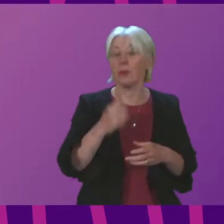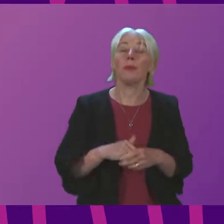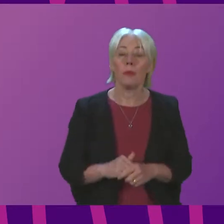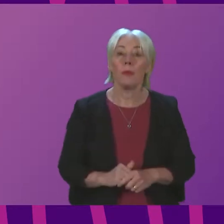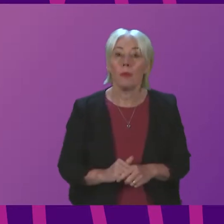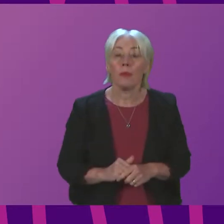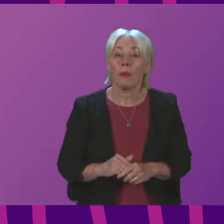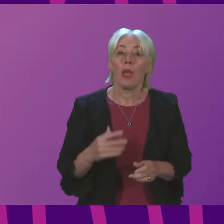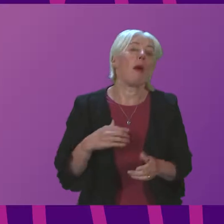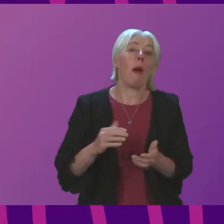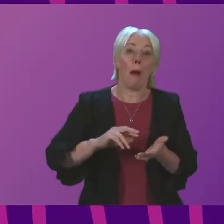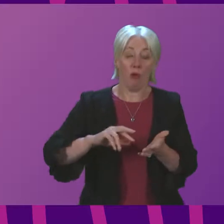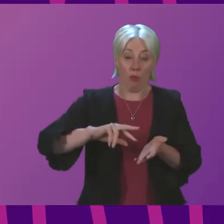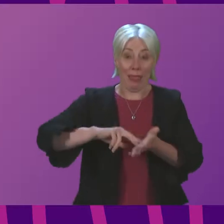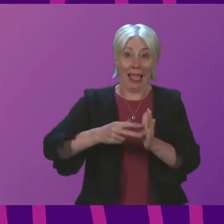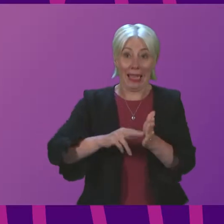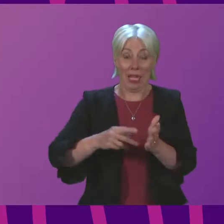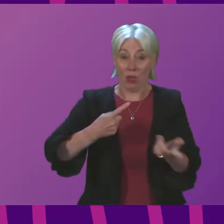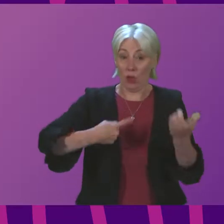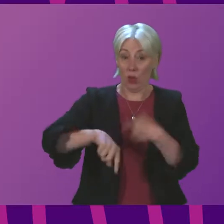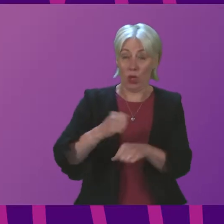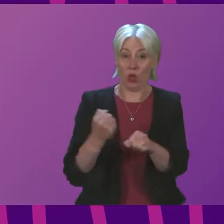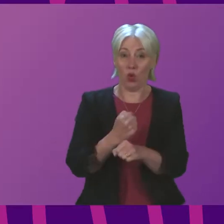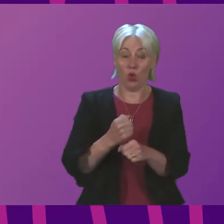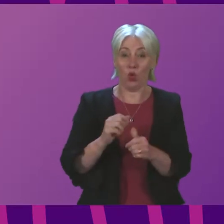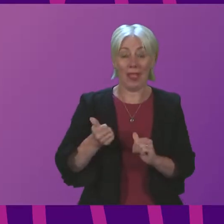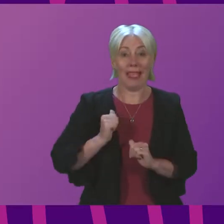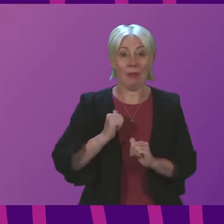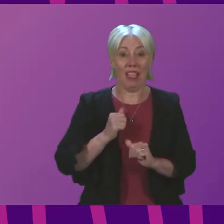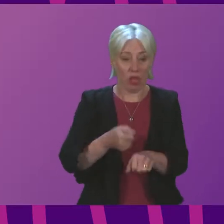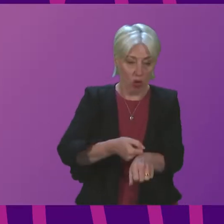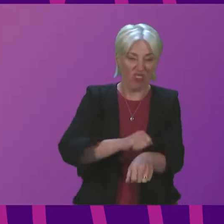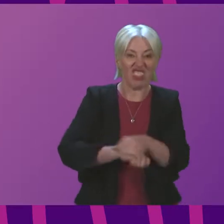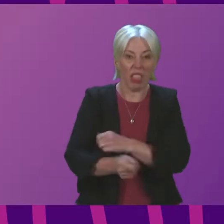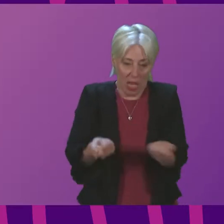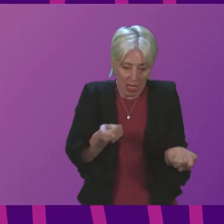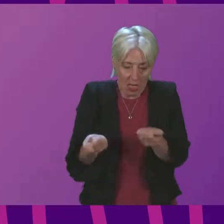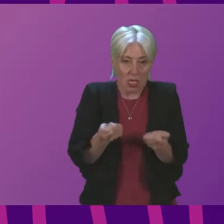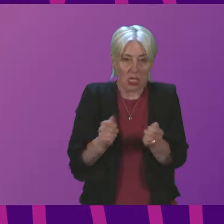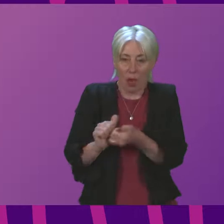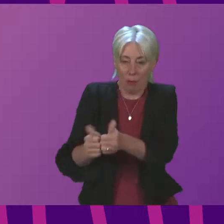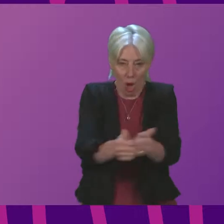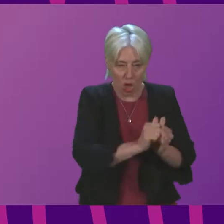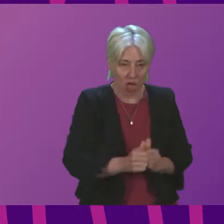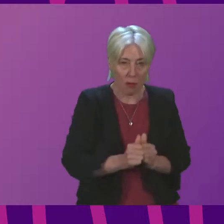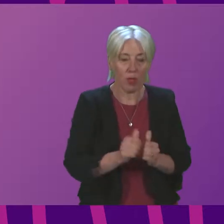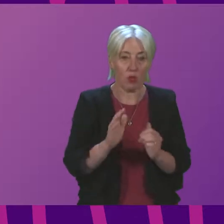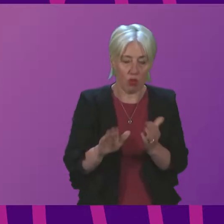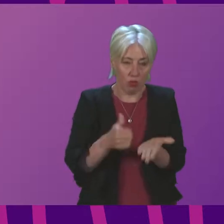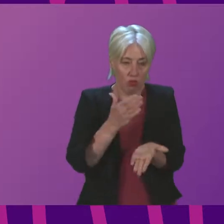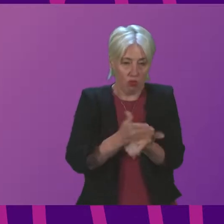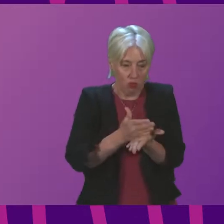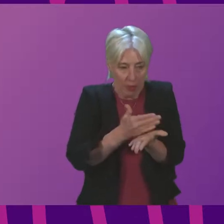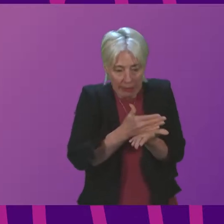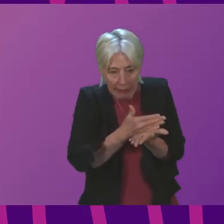As part of the resilience planning we expect local resilience partnerships to establish very clearly those who